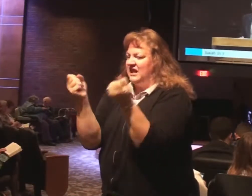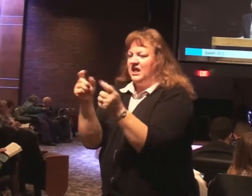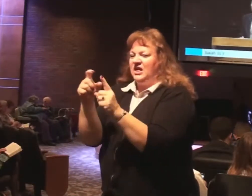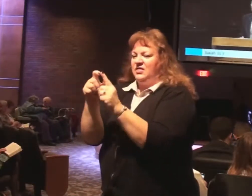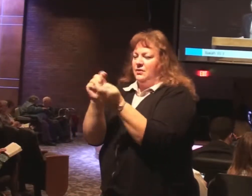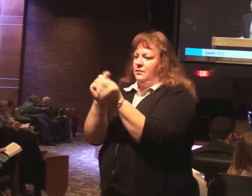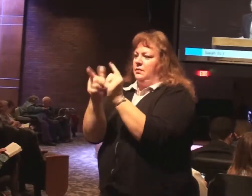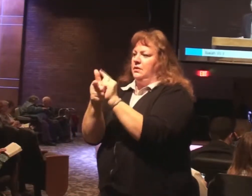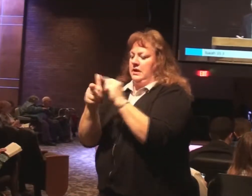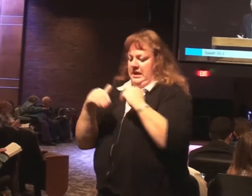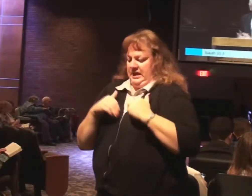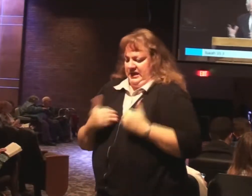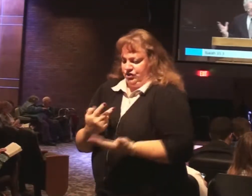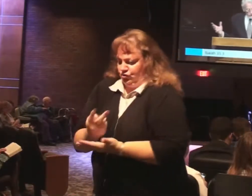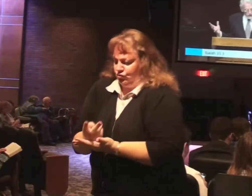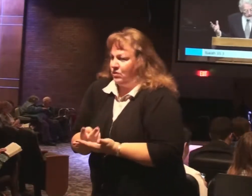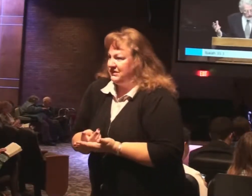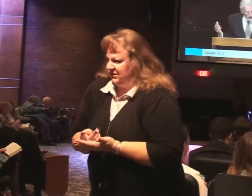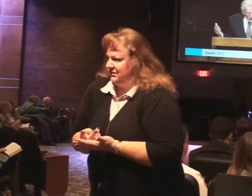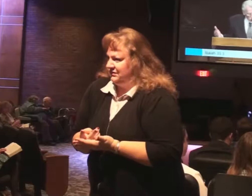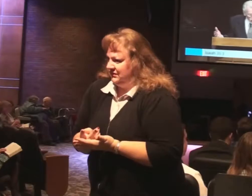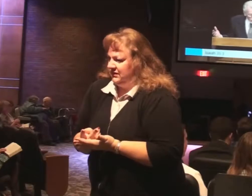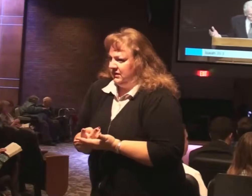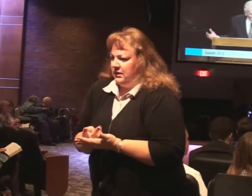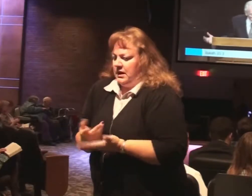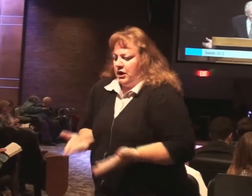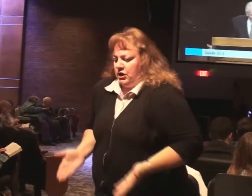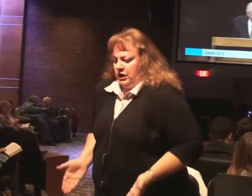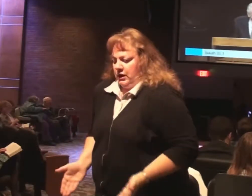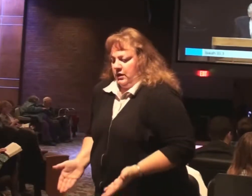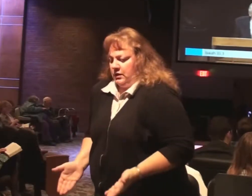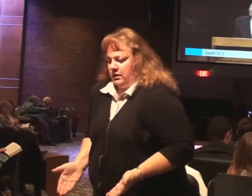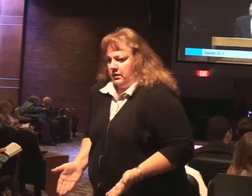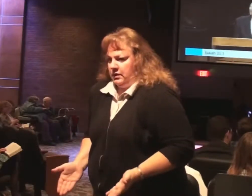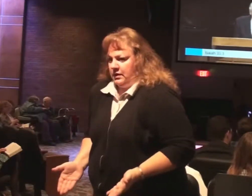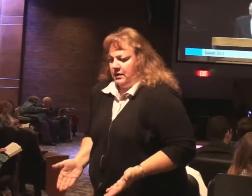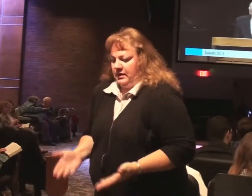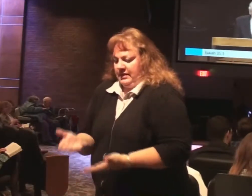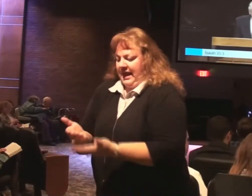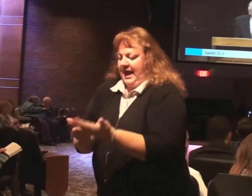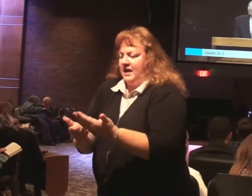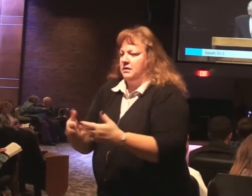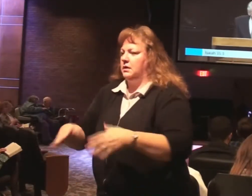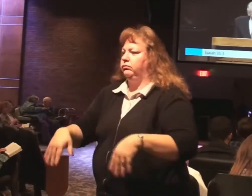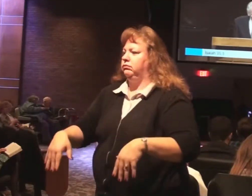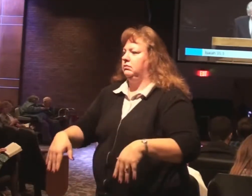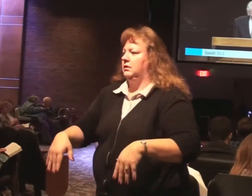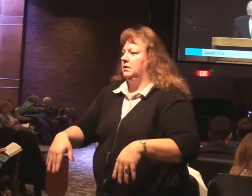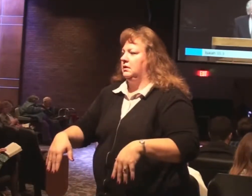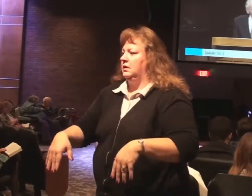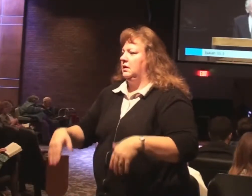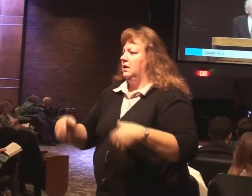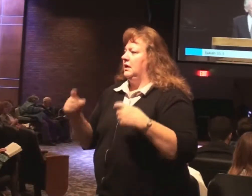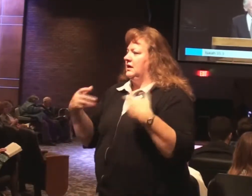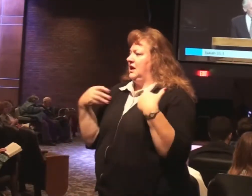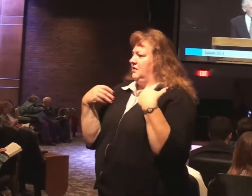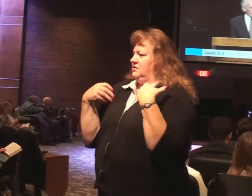exhausted. Is encourage the slack hands. Strengthen the tottering knees.